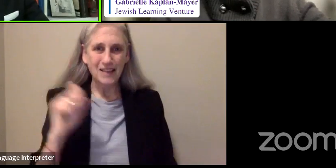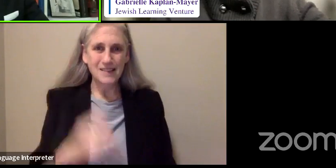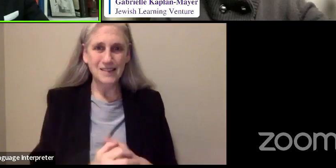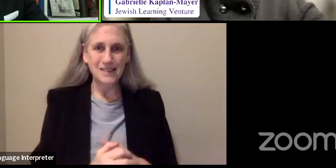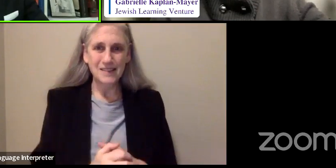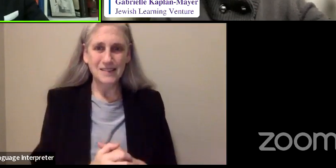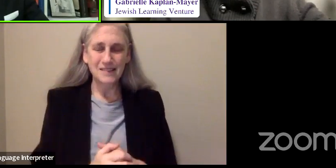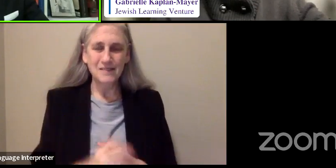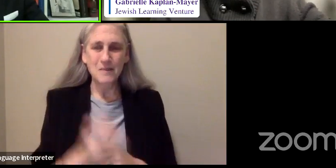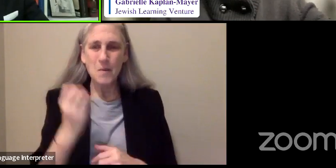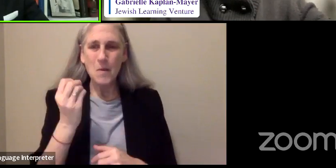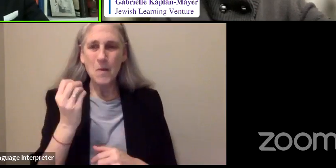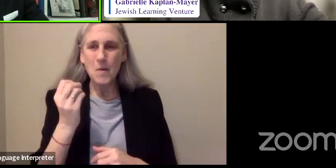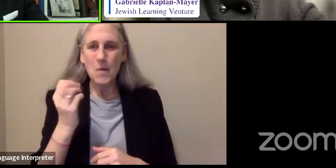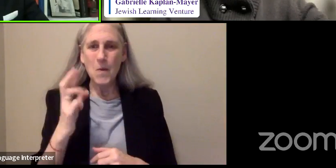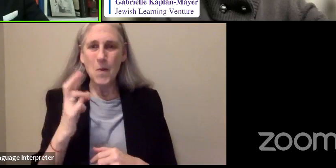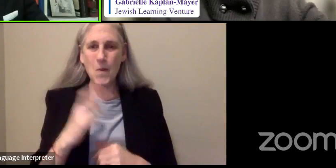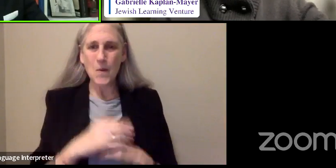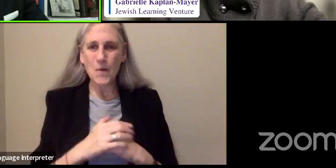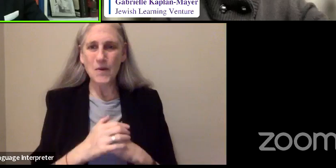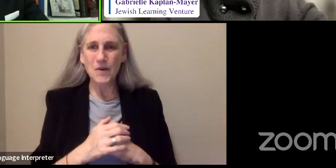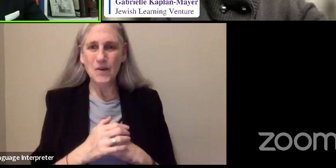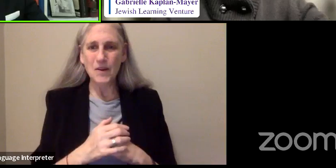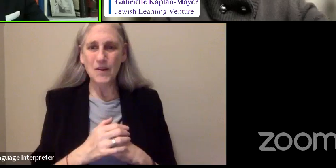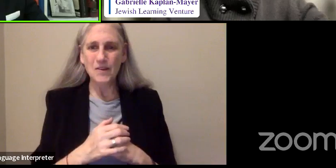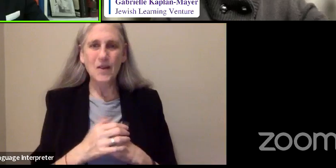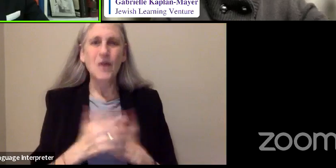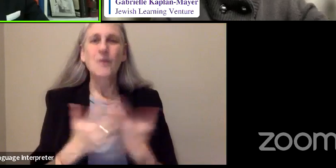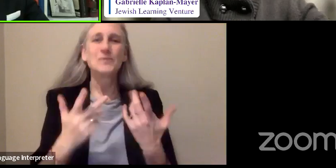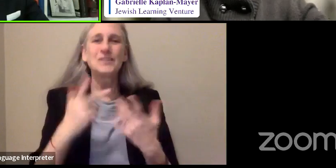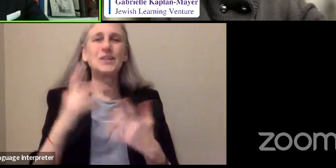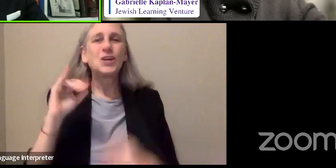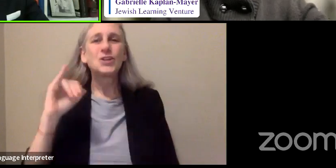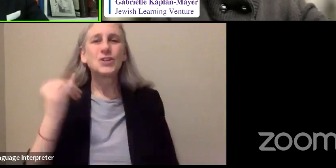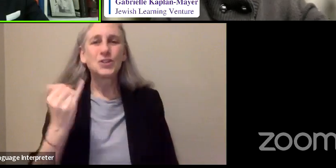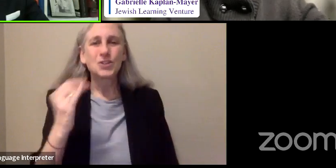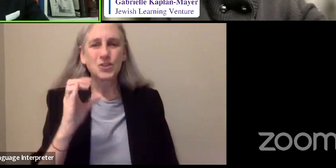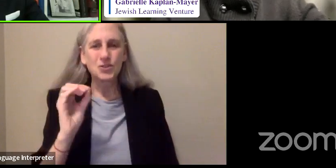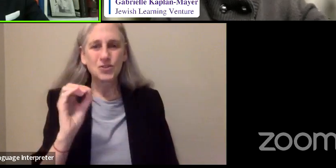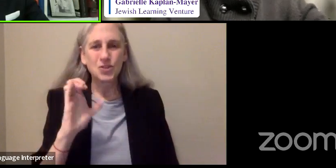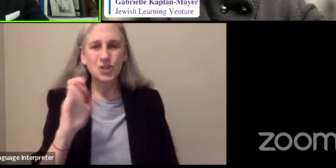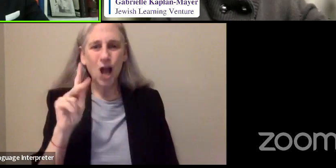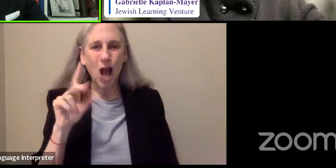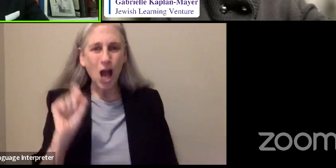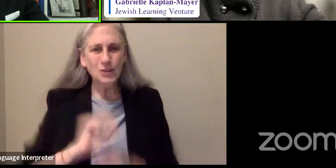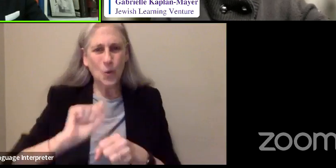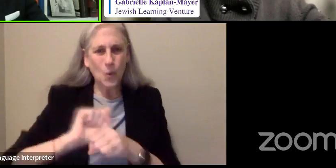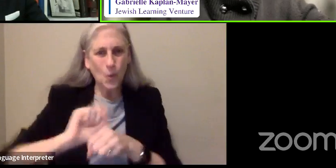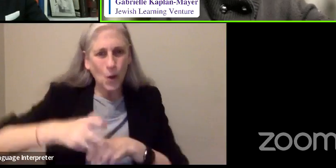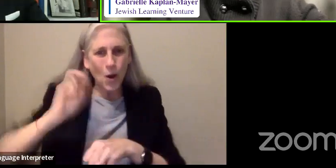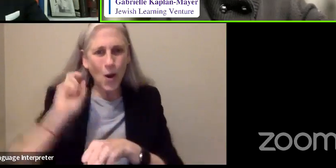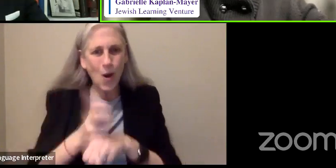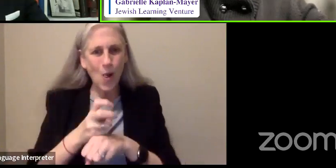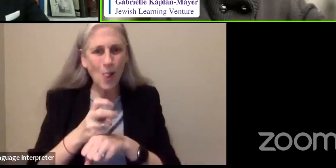workaholics or just plain students.